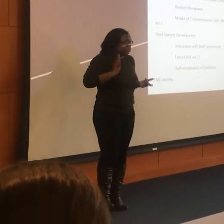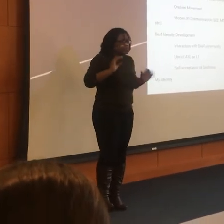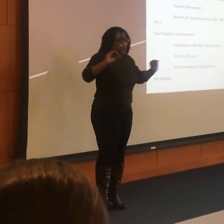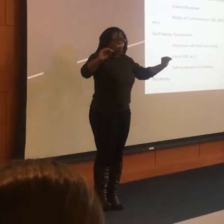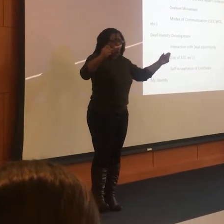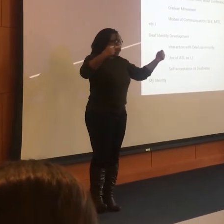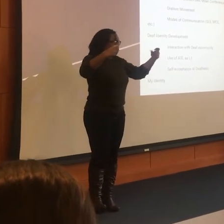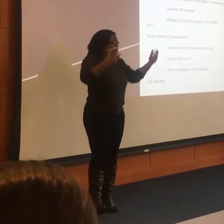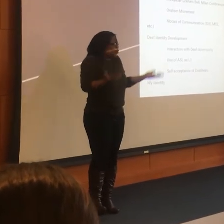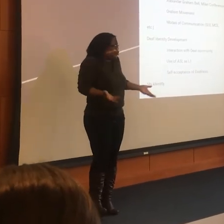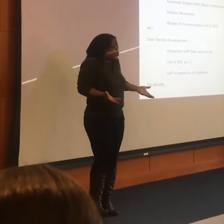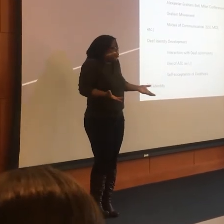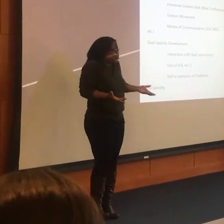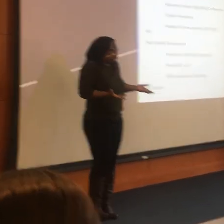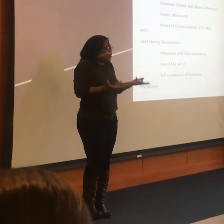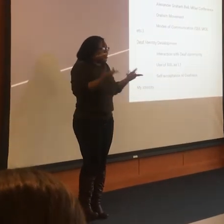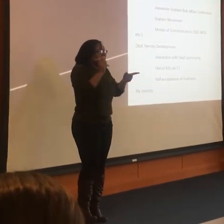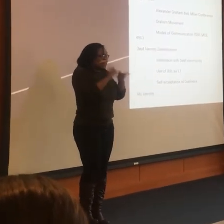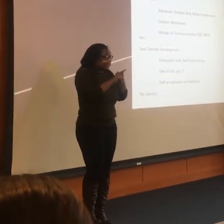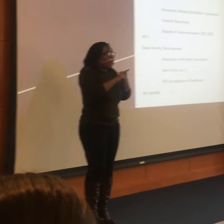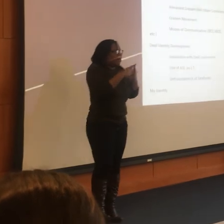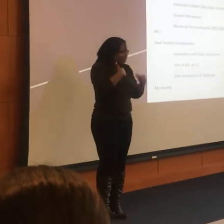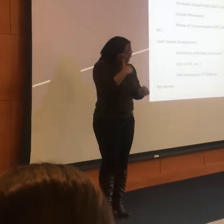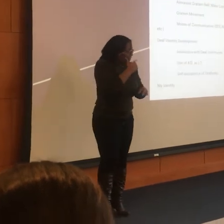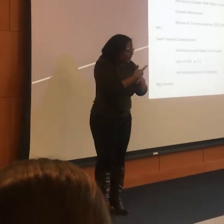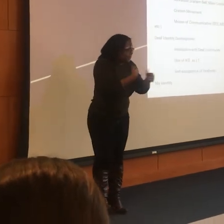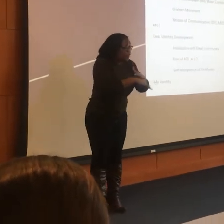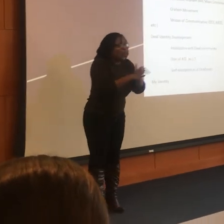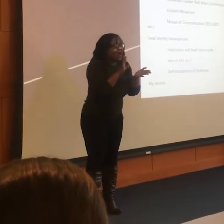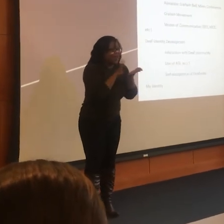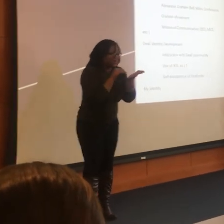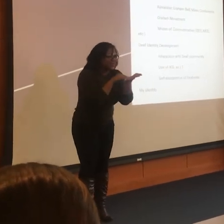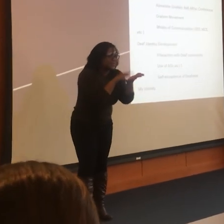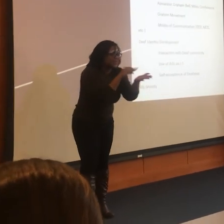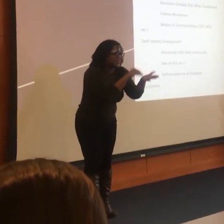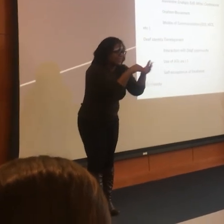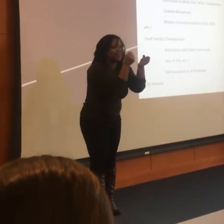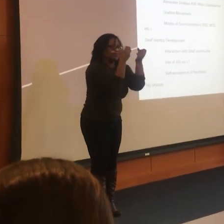1940s. Sign language wasn't as popular back then. It wasn't as accepted.